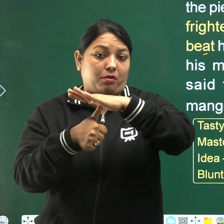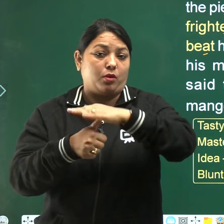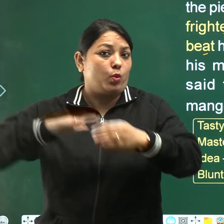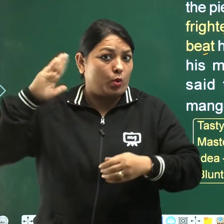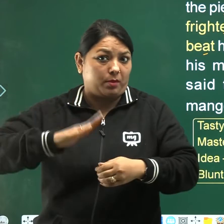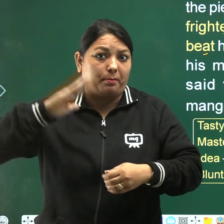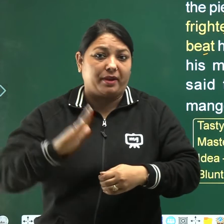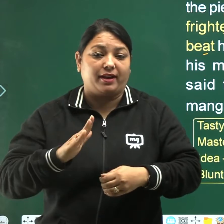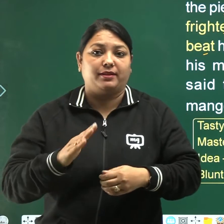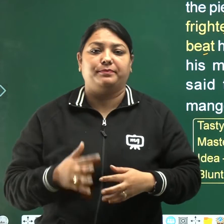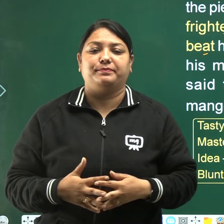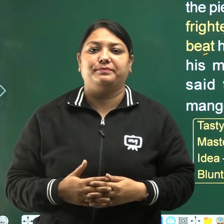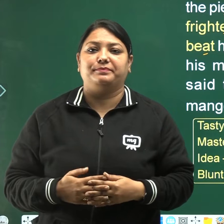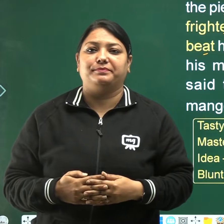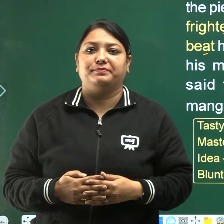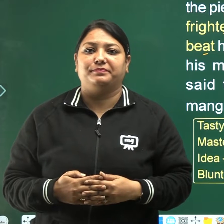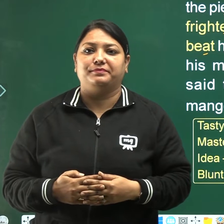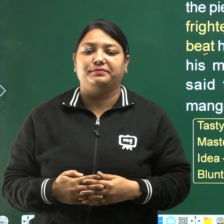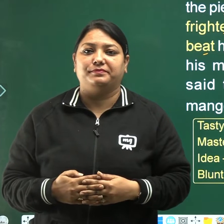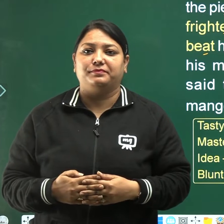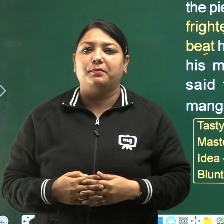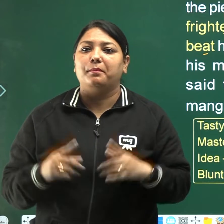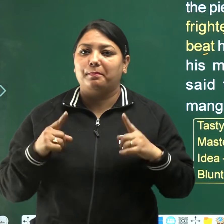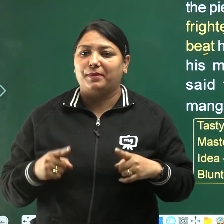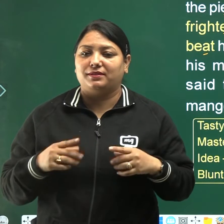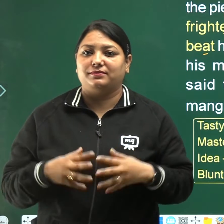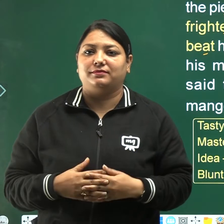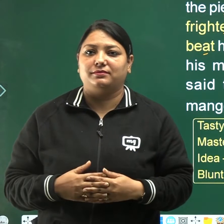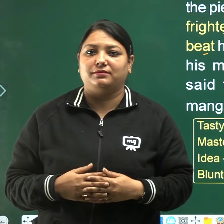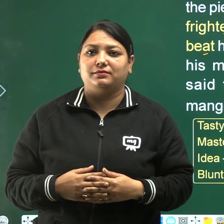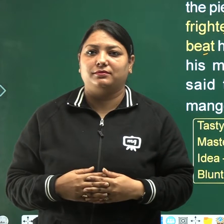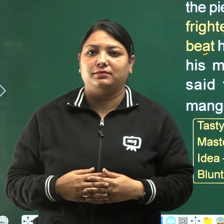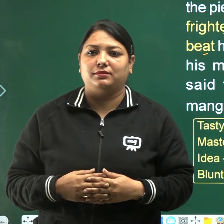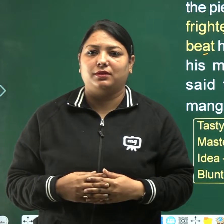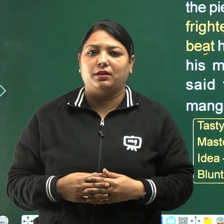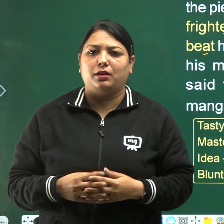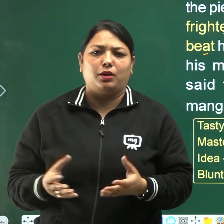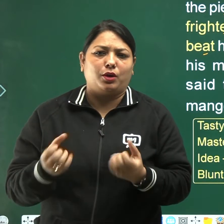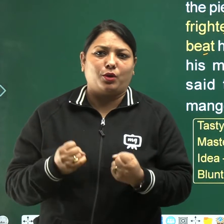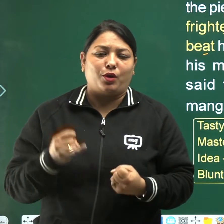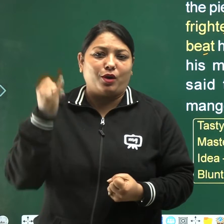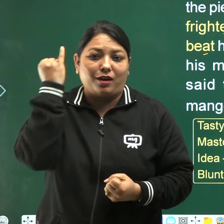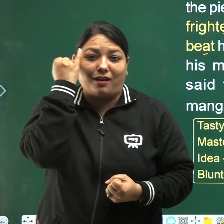but he got an idea,